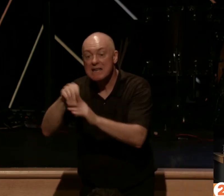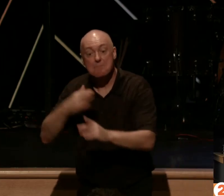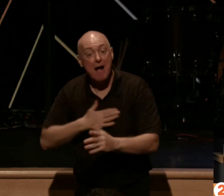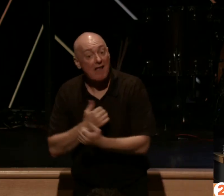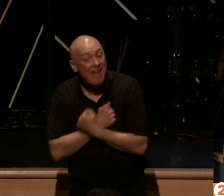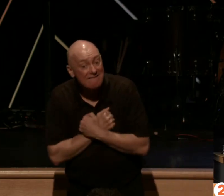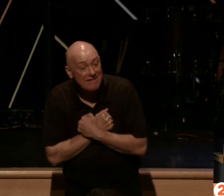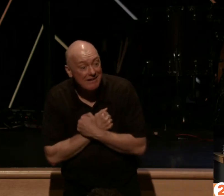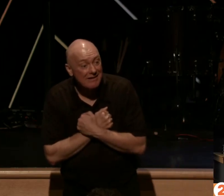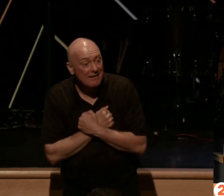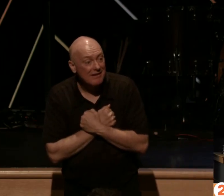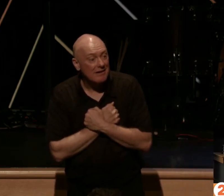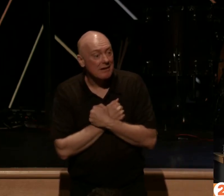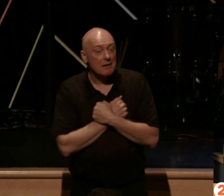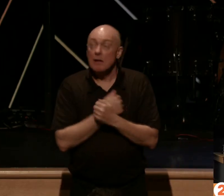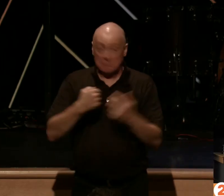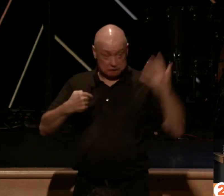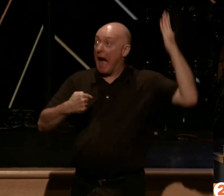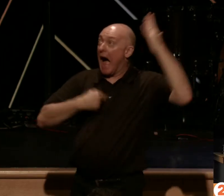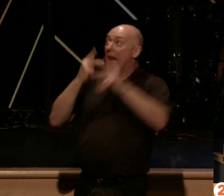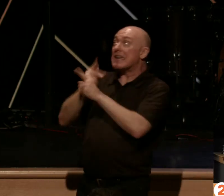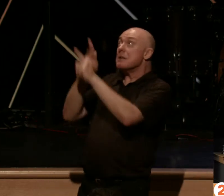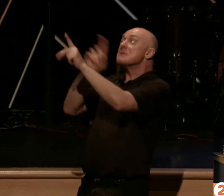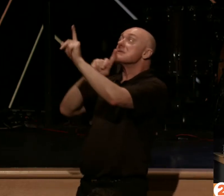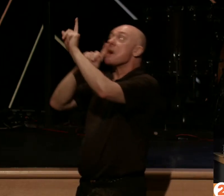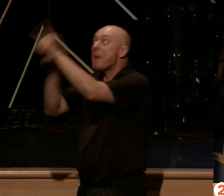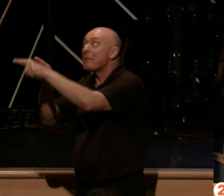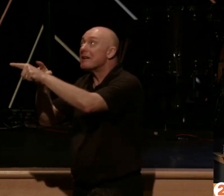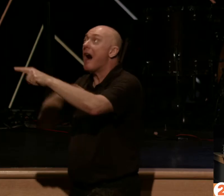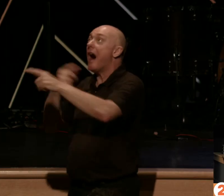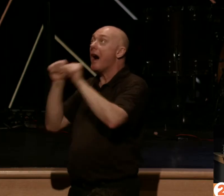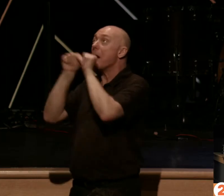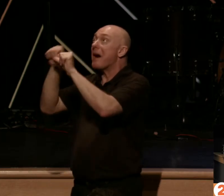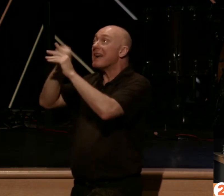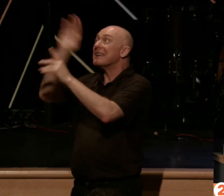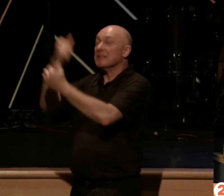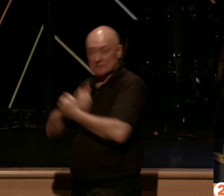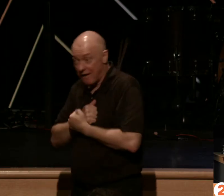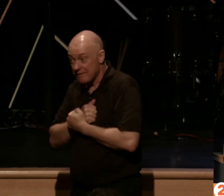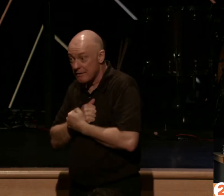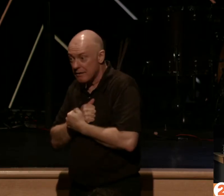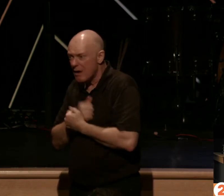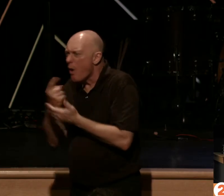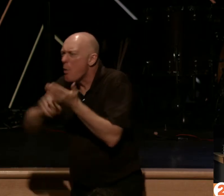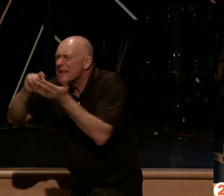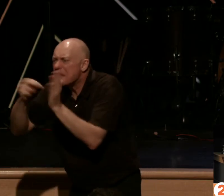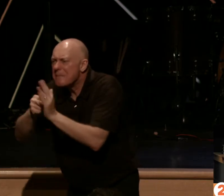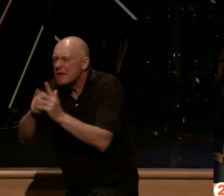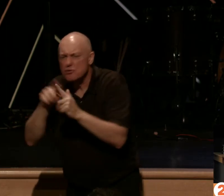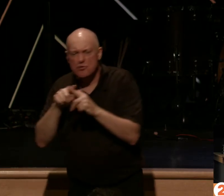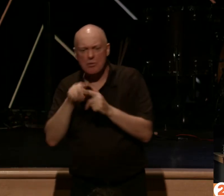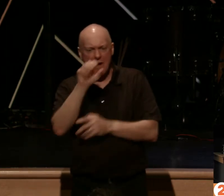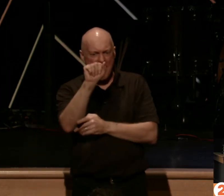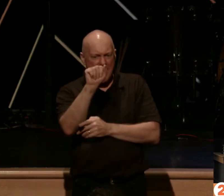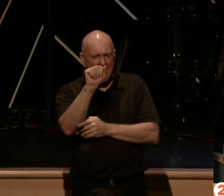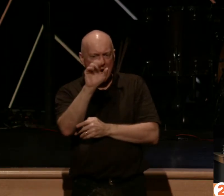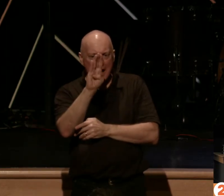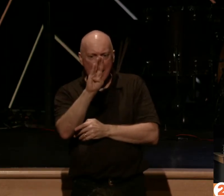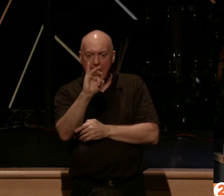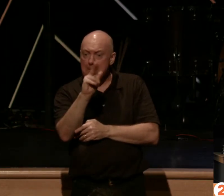Just as I've kept my father's commandments and abide in his love. And so what does it mean to abide here again in the love of Jesus Christ? It means